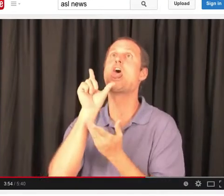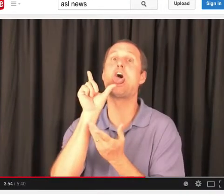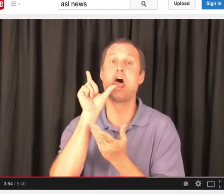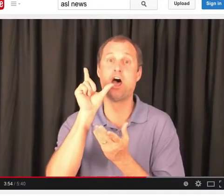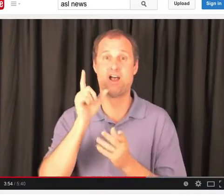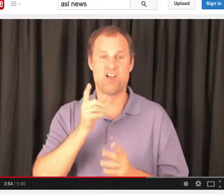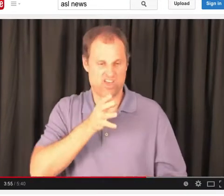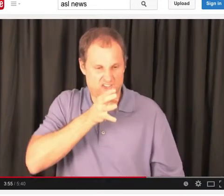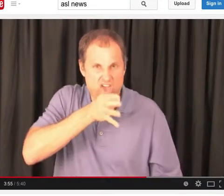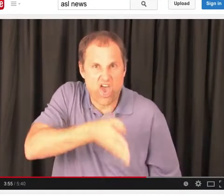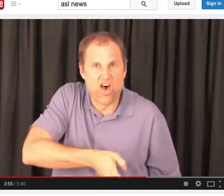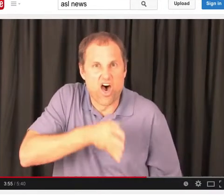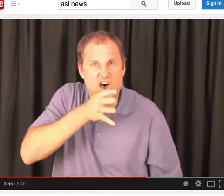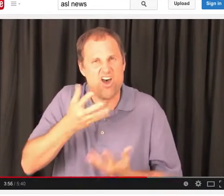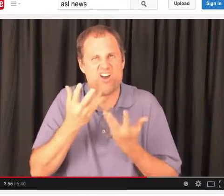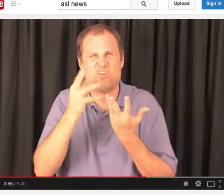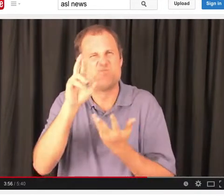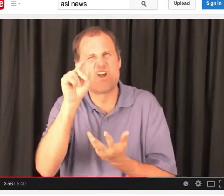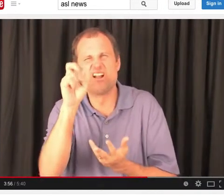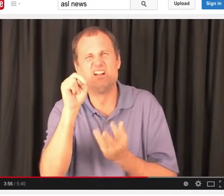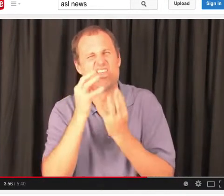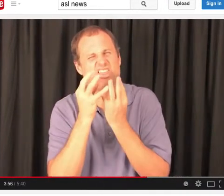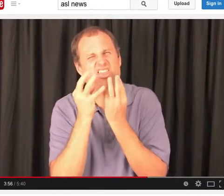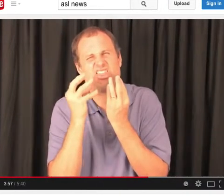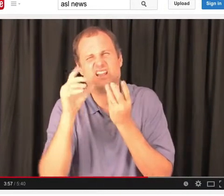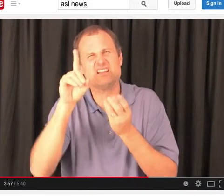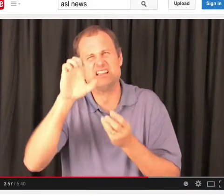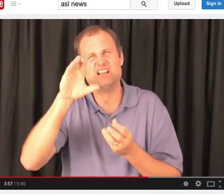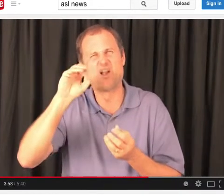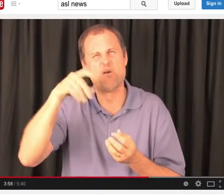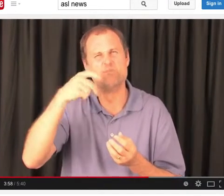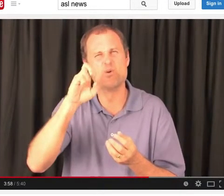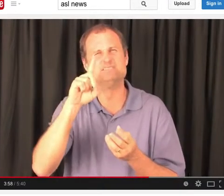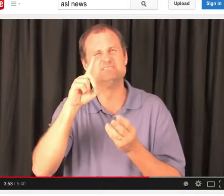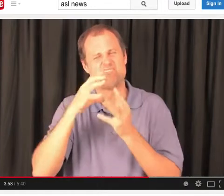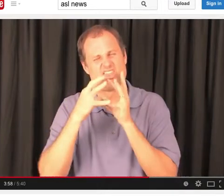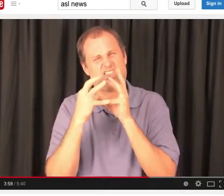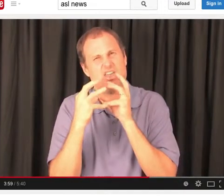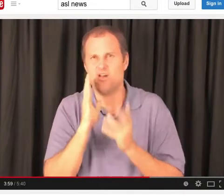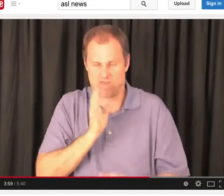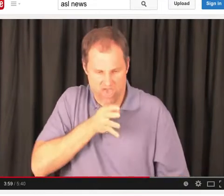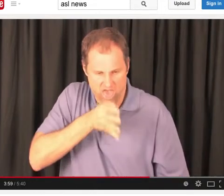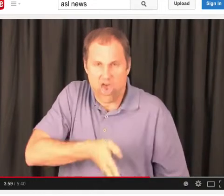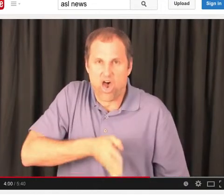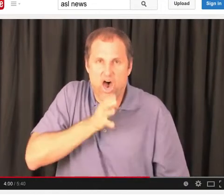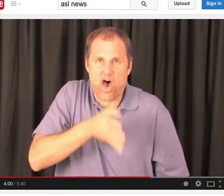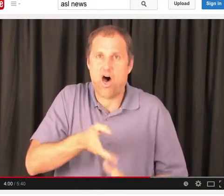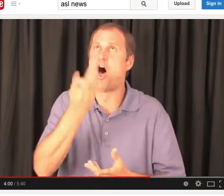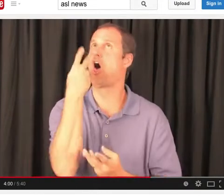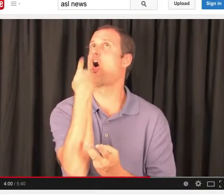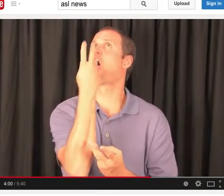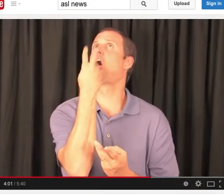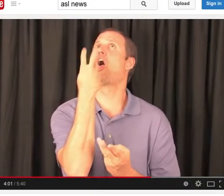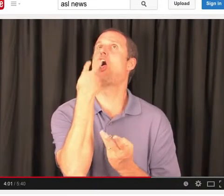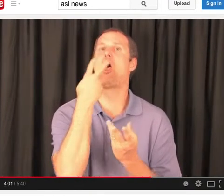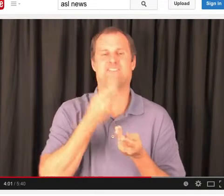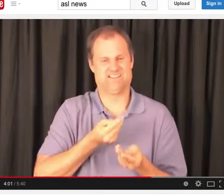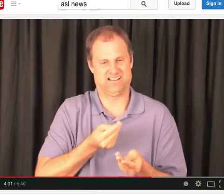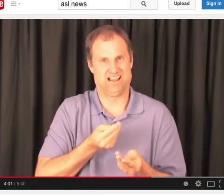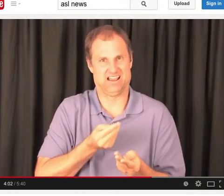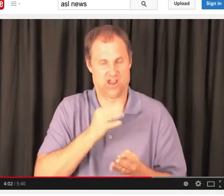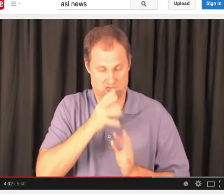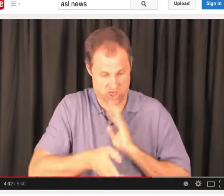Once they land, they feed their chick through regurgitation. They will